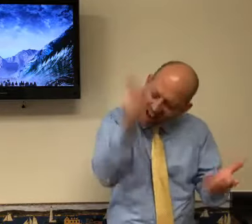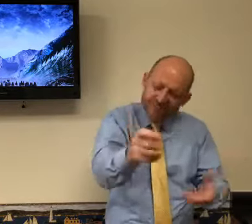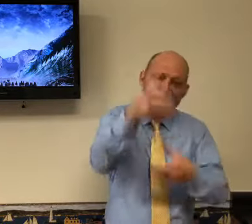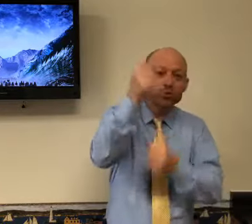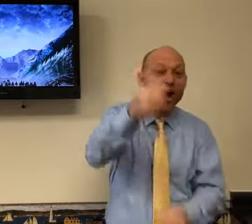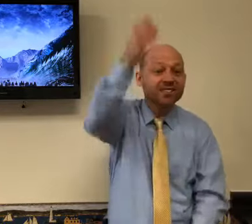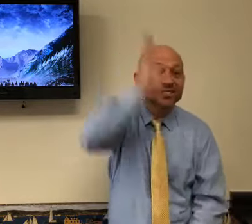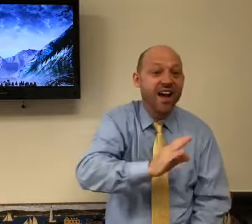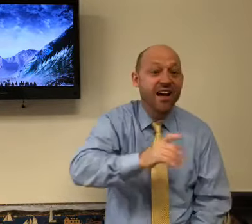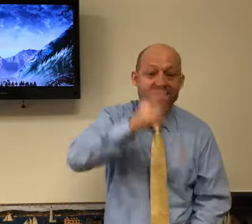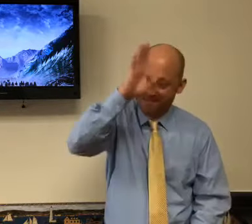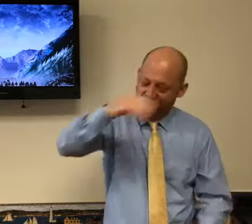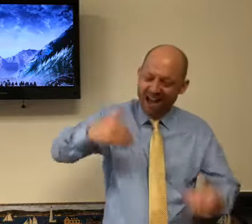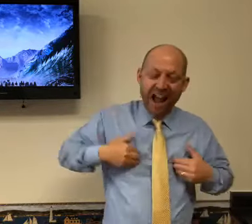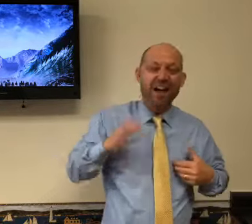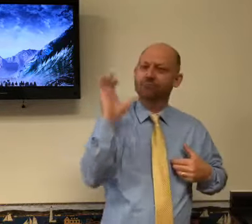won't tell the good news because they're scared.